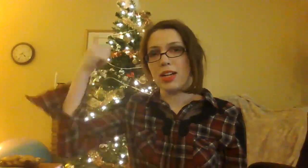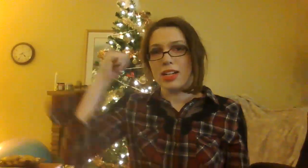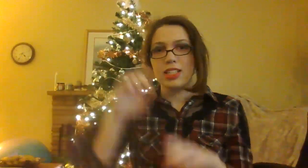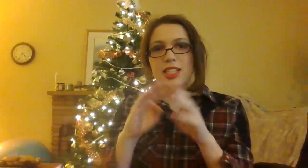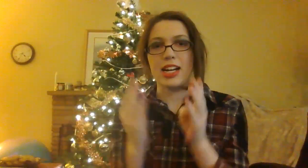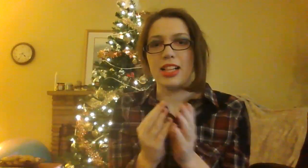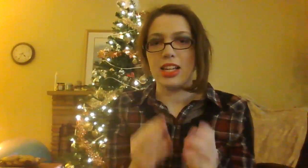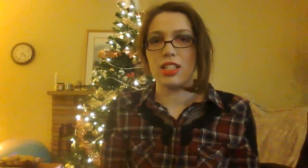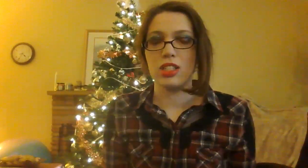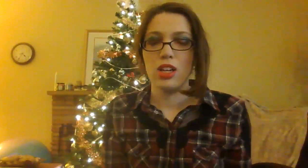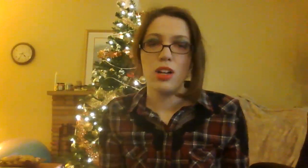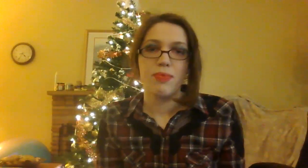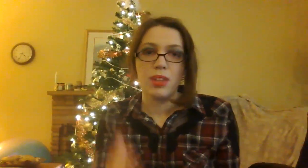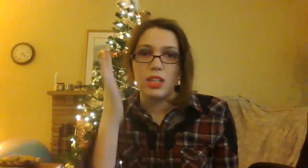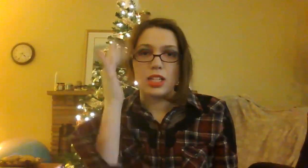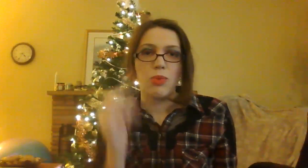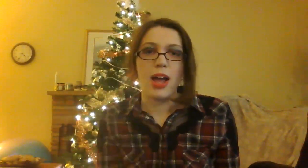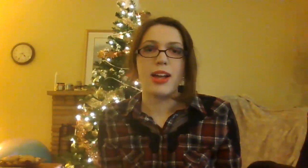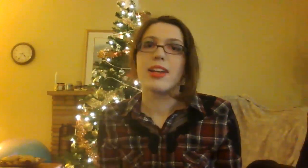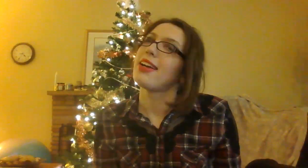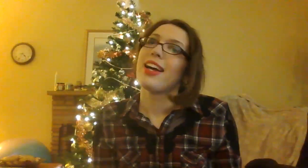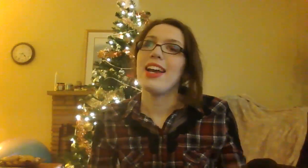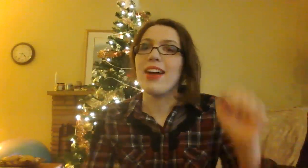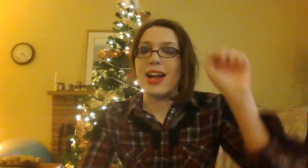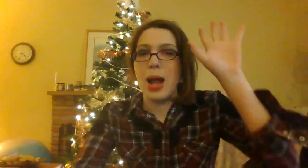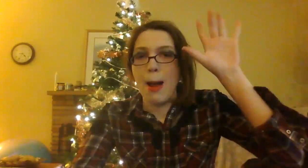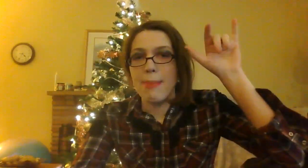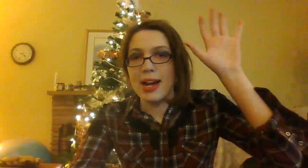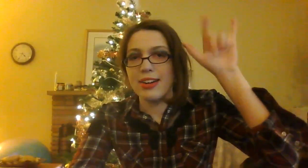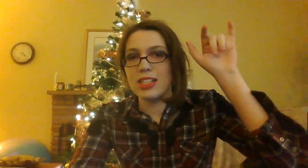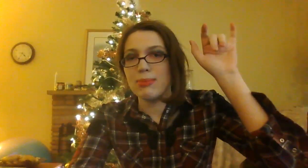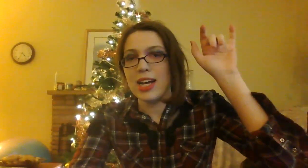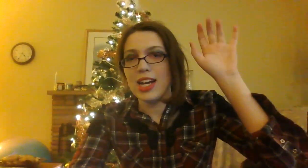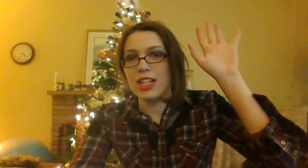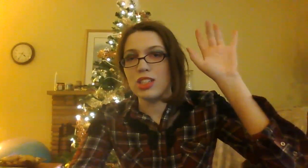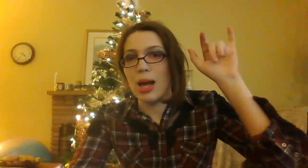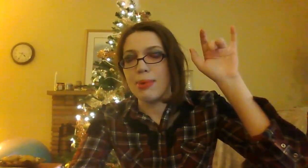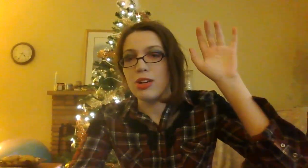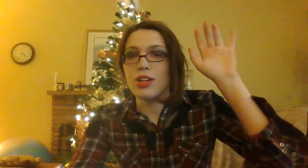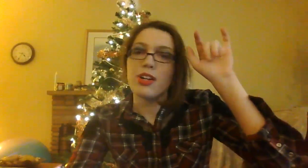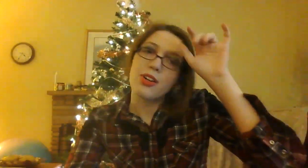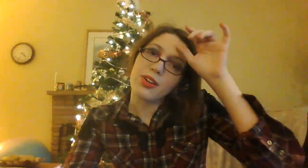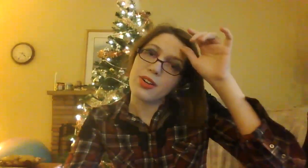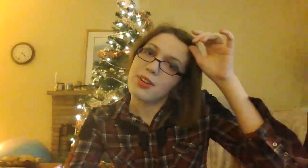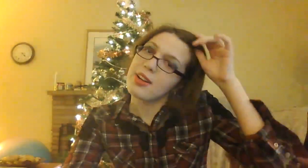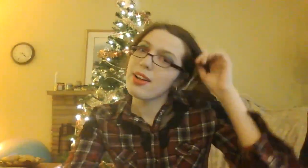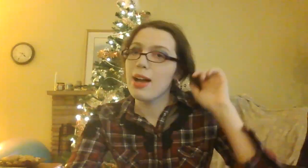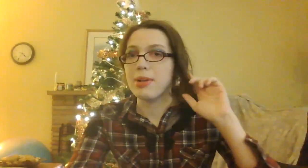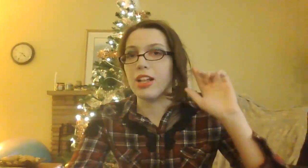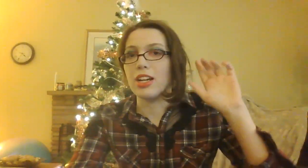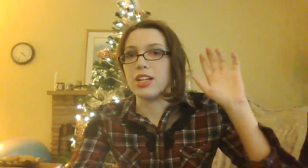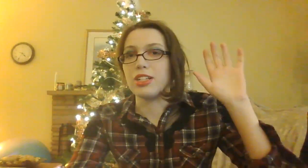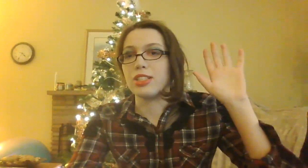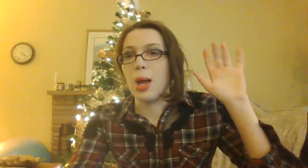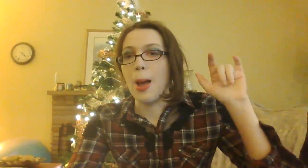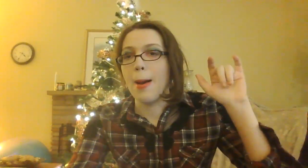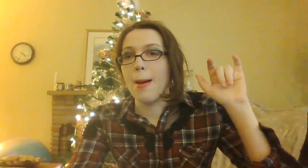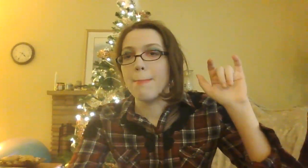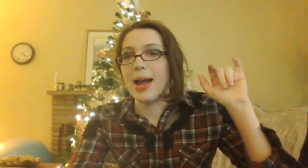Signing this That's why Anyway Merry Christmas Happy New Year Happy Holidays Bye Year doesn't